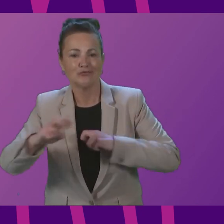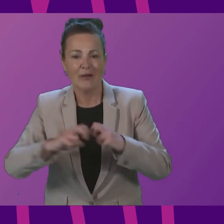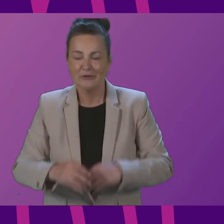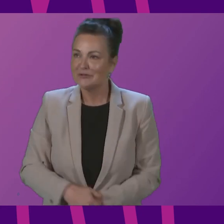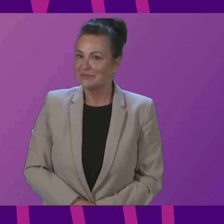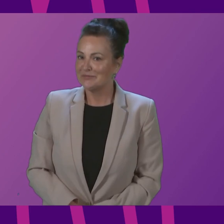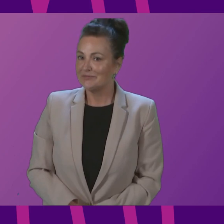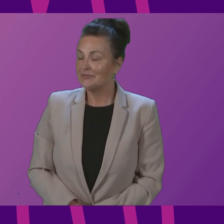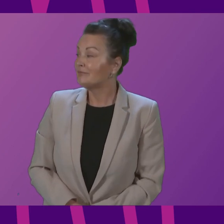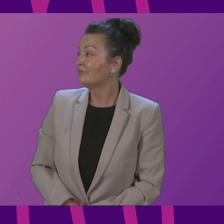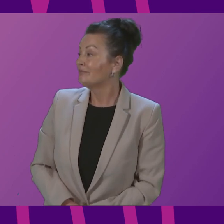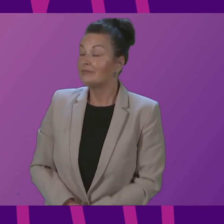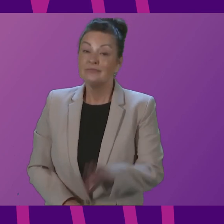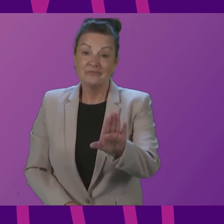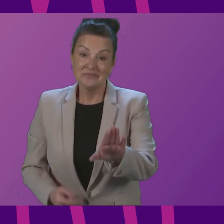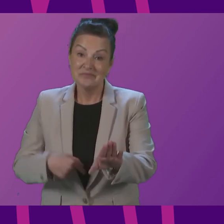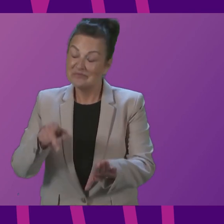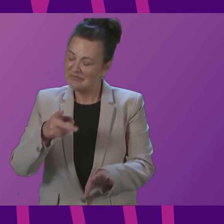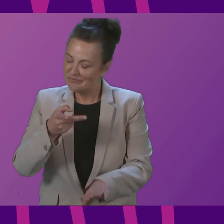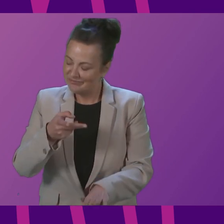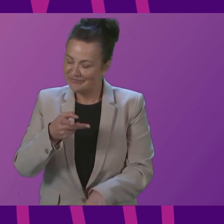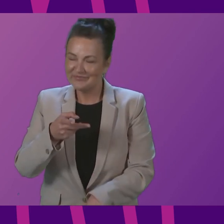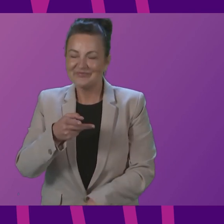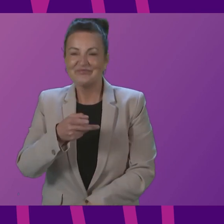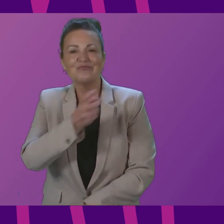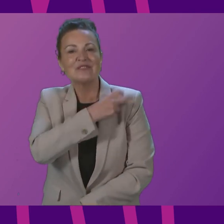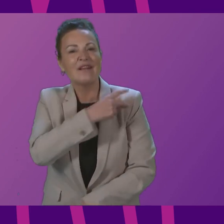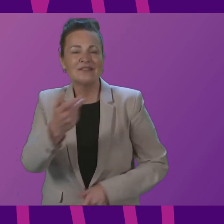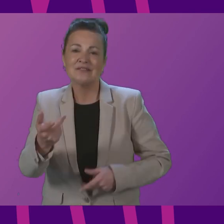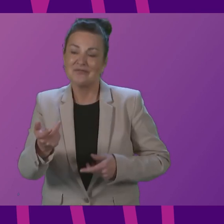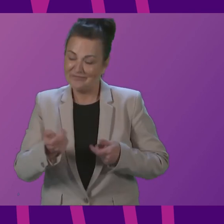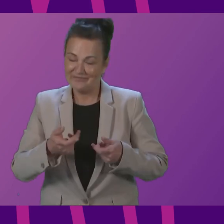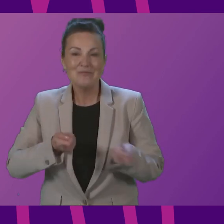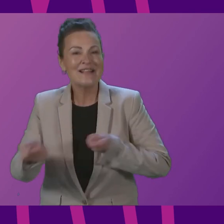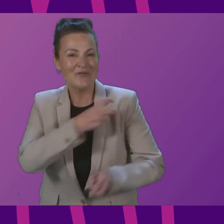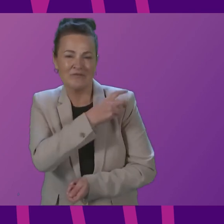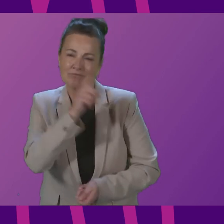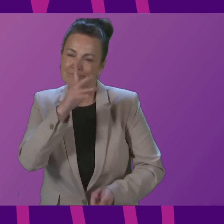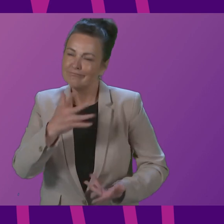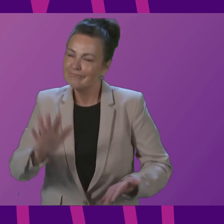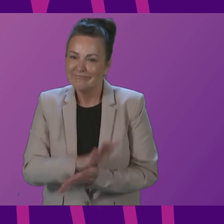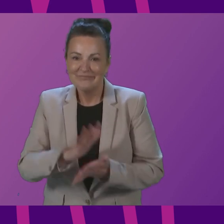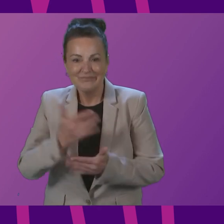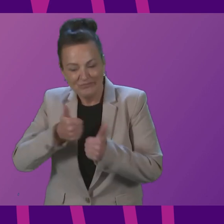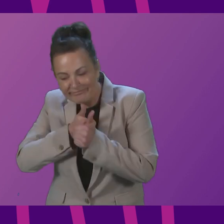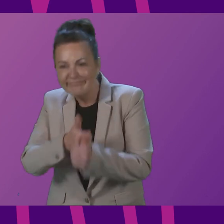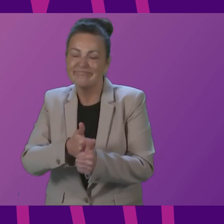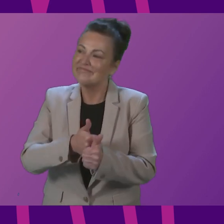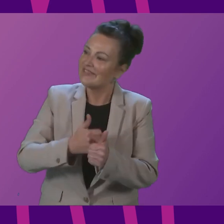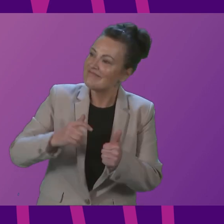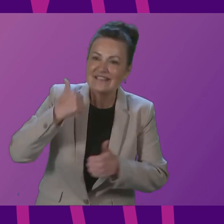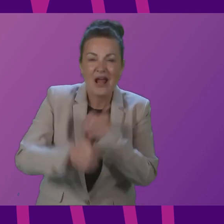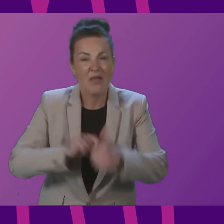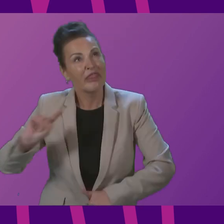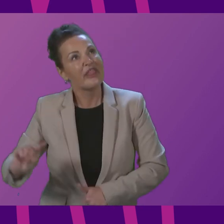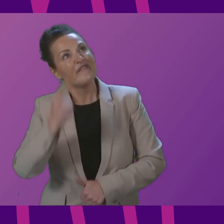I'm pleased to support the first ever Scottish Bus Week and to celebrate the many environmental economic and